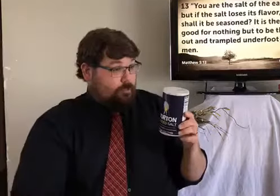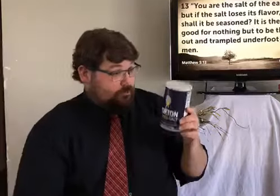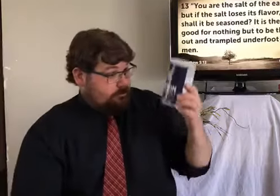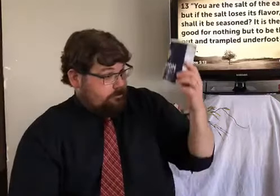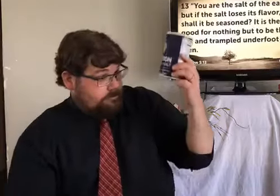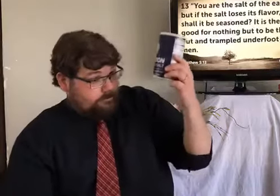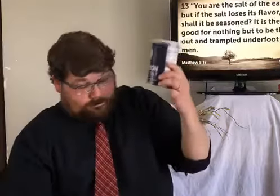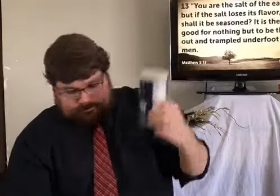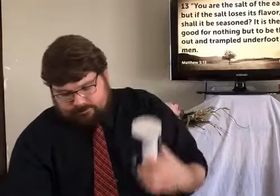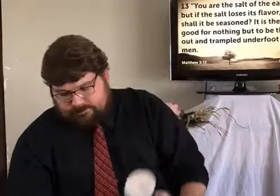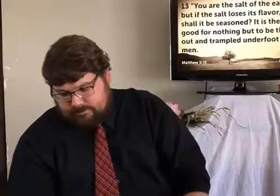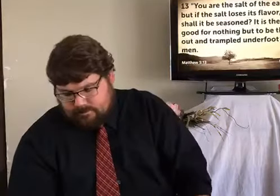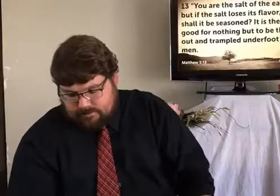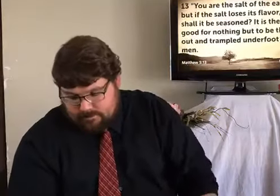Table salt, yes?